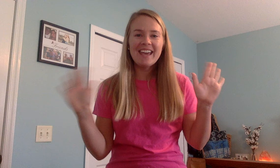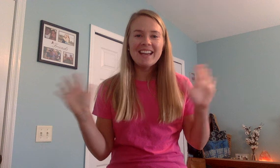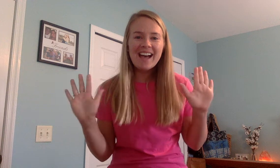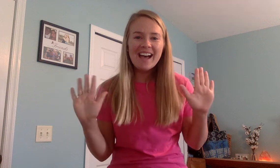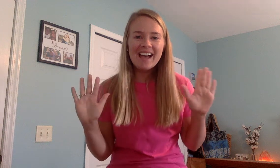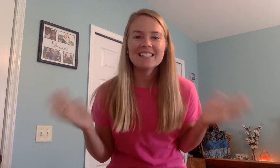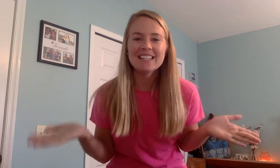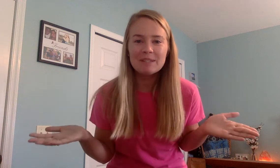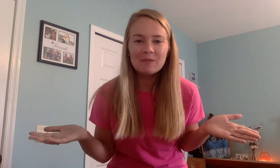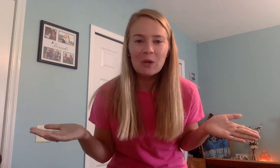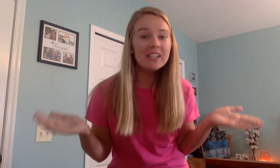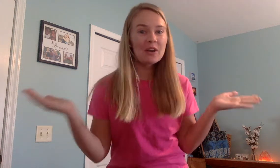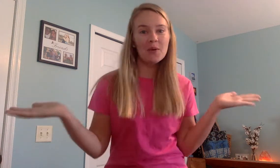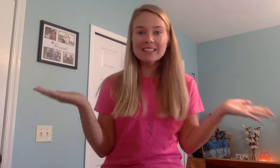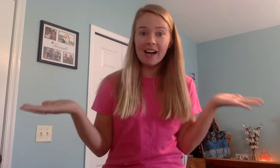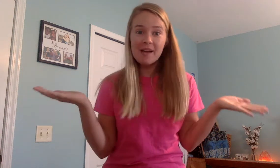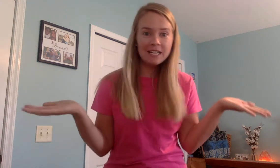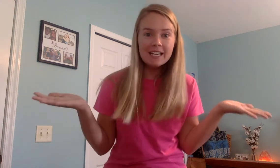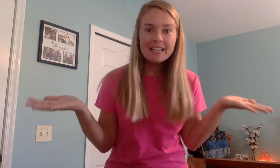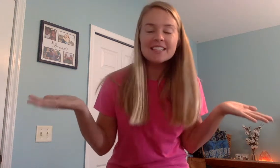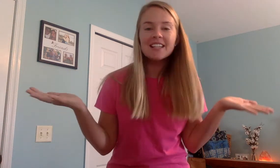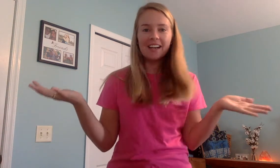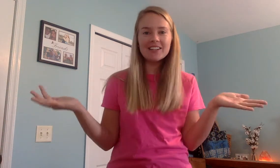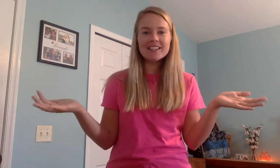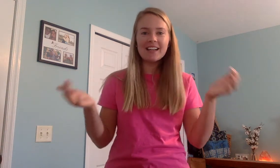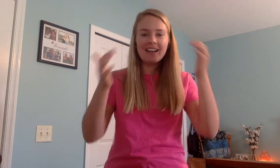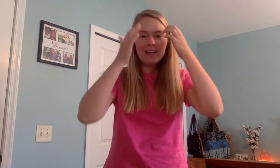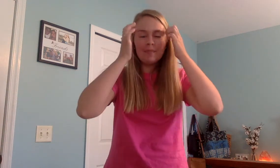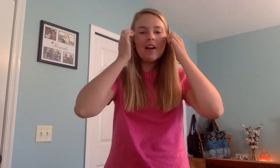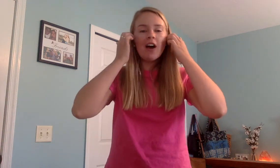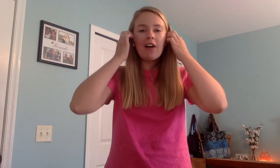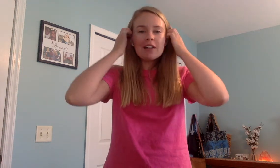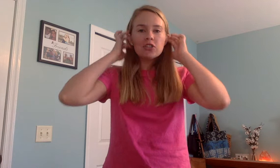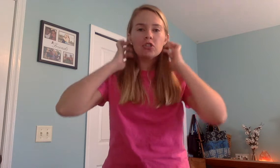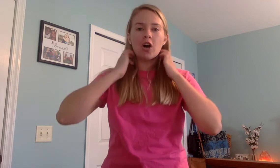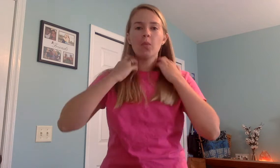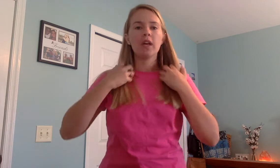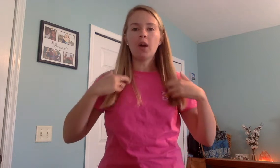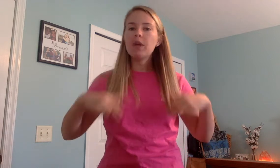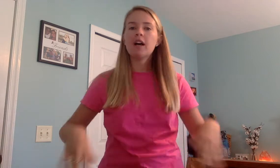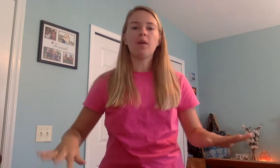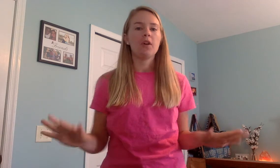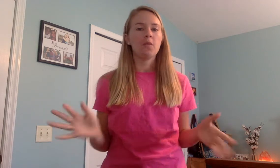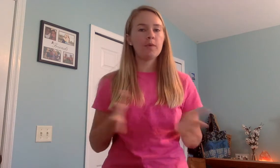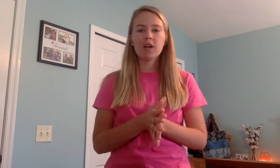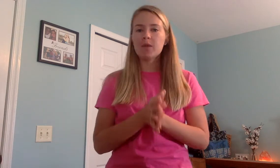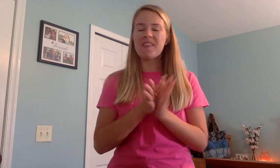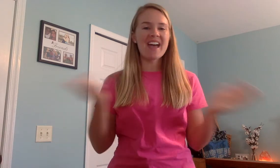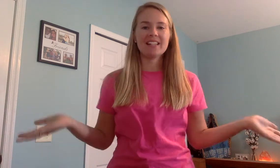Hey guys, it's Miss Foley. You know what time it is. Hecatee's time. All right, so here we go. We've been working with S